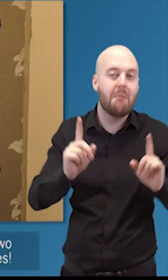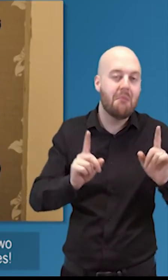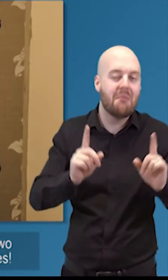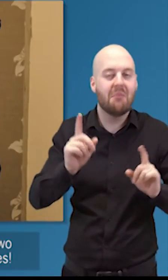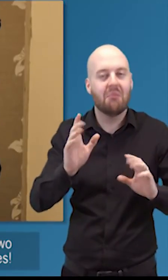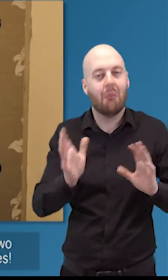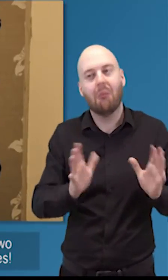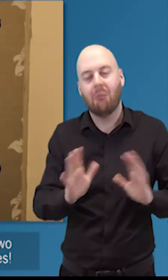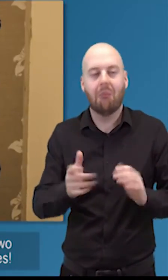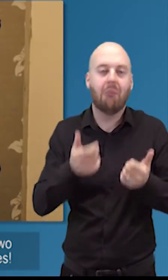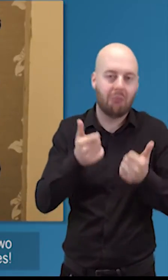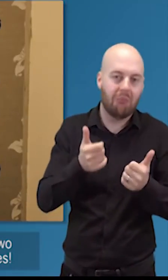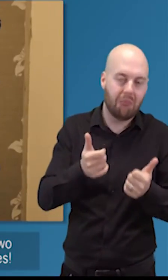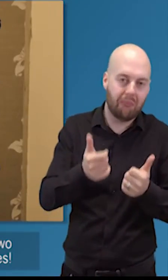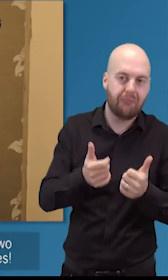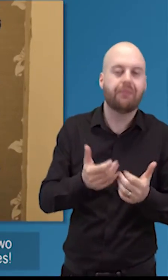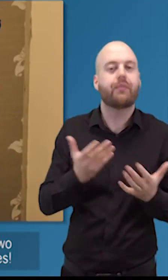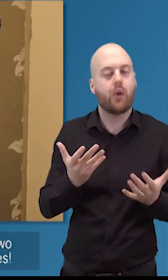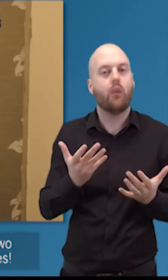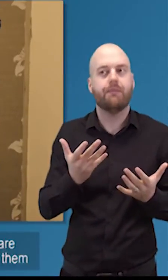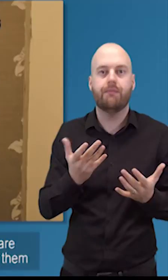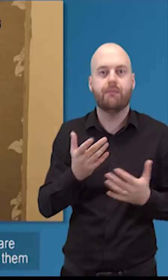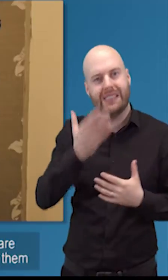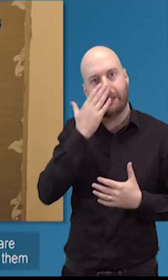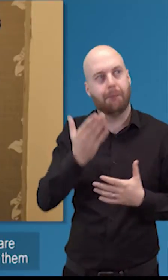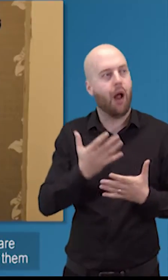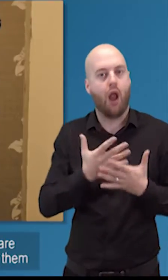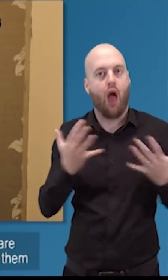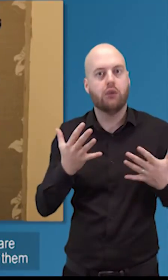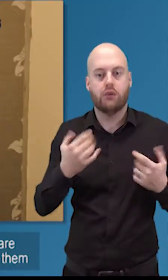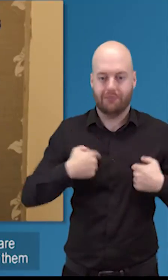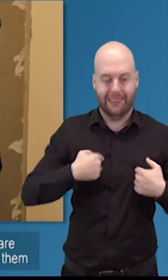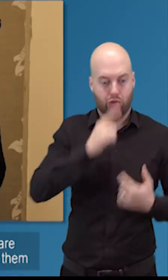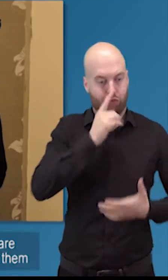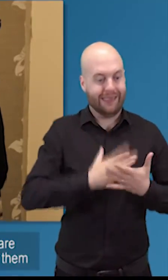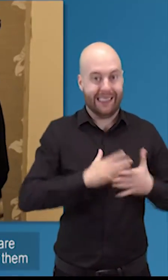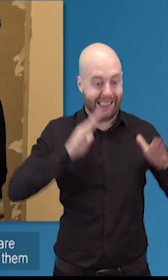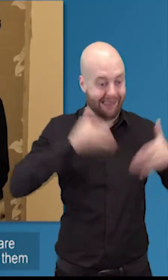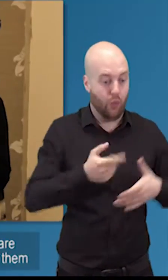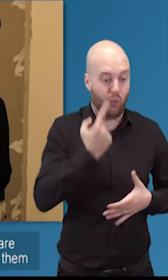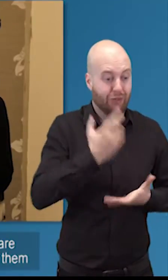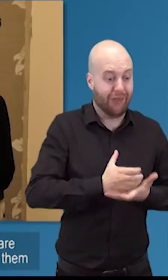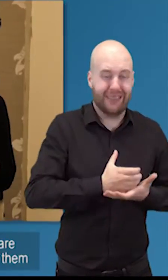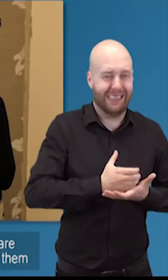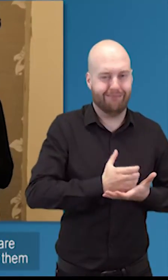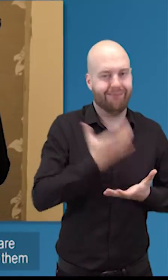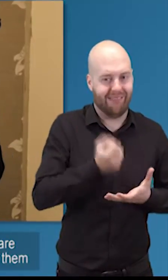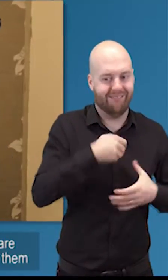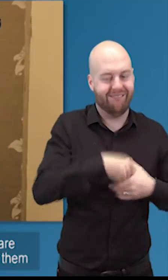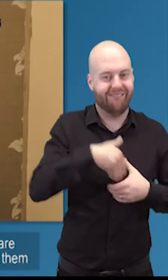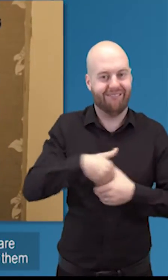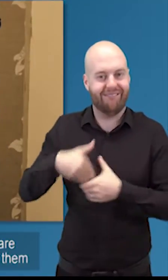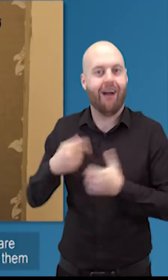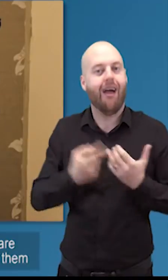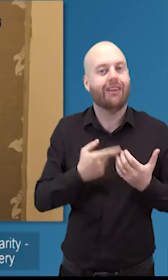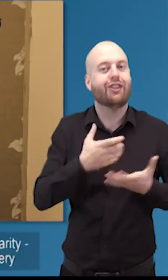any more than that oh yes so so that's what you find you find a lot of people are a trustee of one charity many